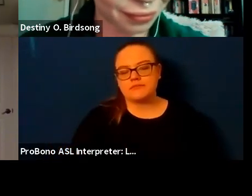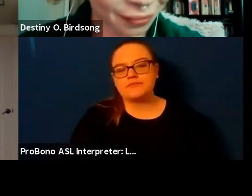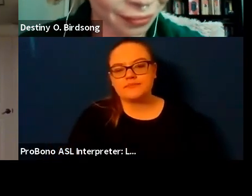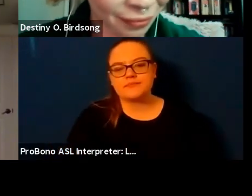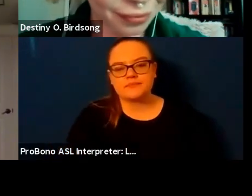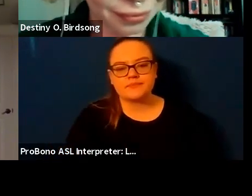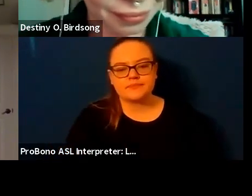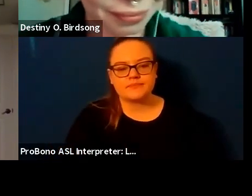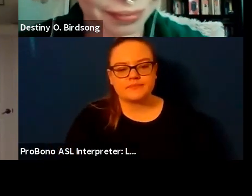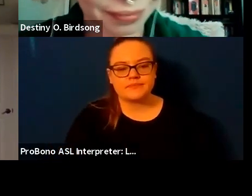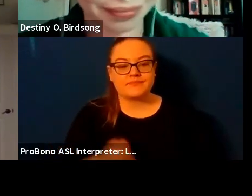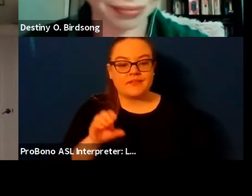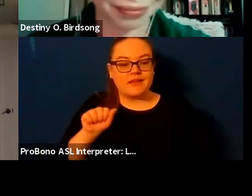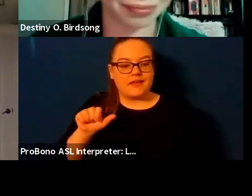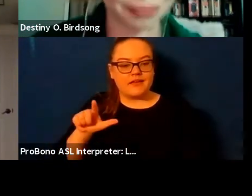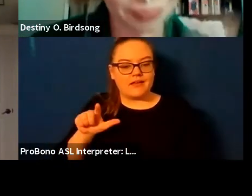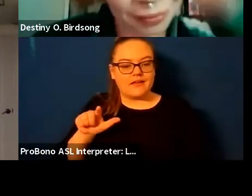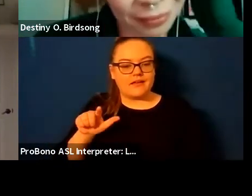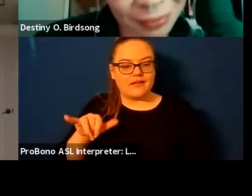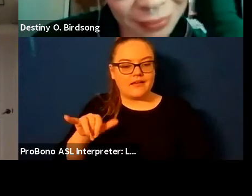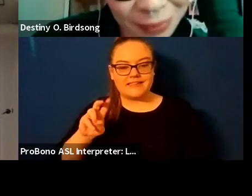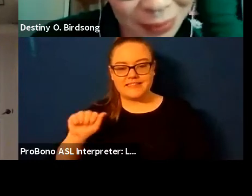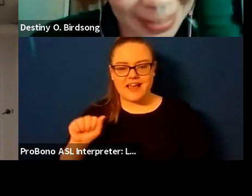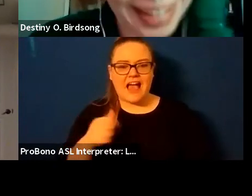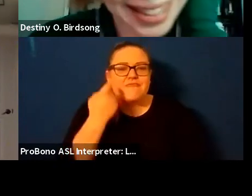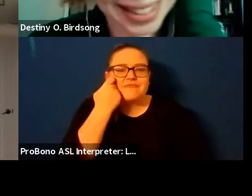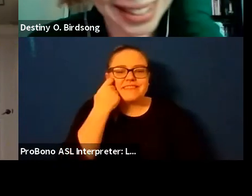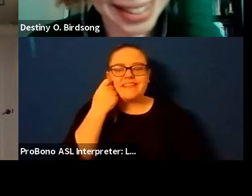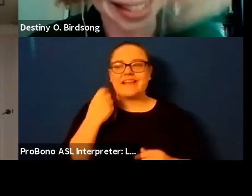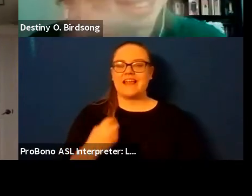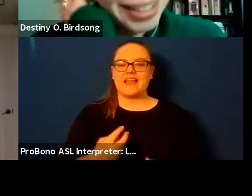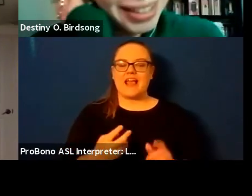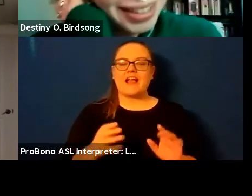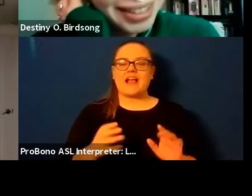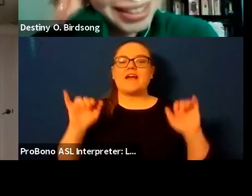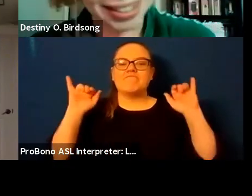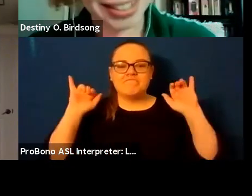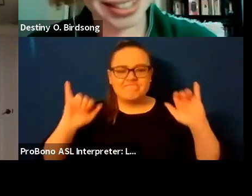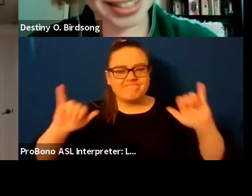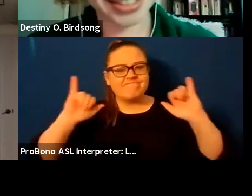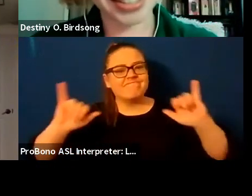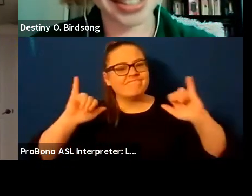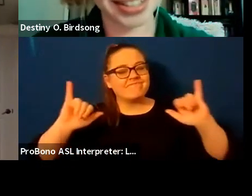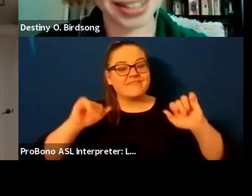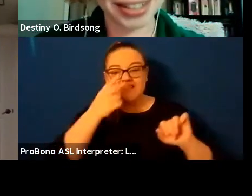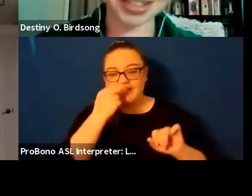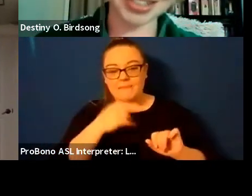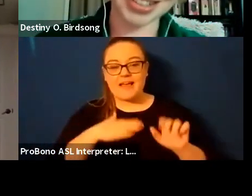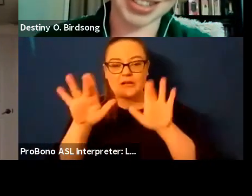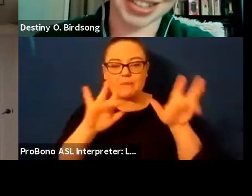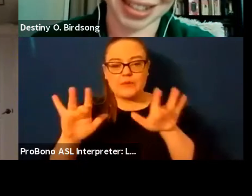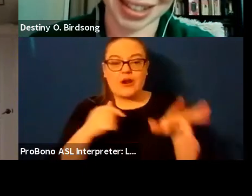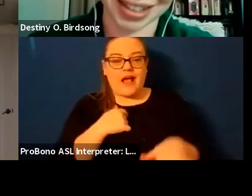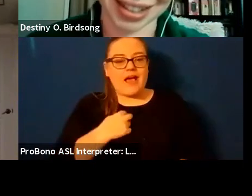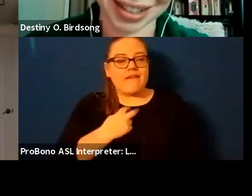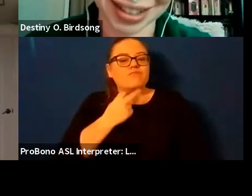i definitely just made like a really appreciative hum when you said that and so loudly that my computer notified me that i was muted and that no